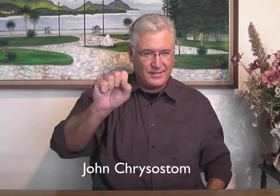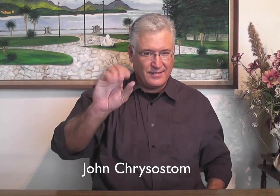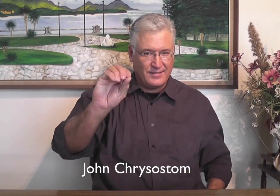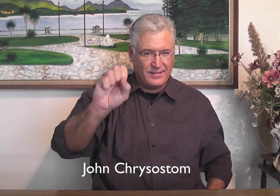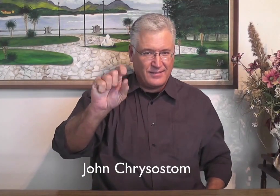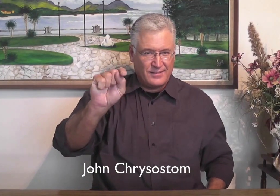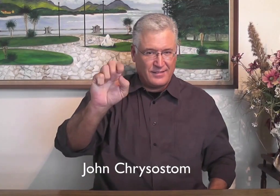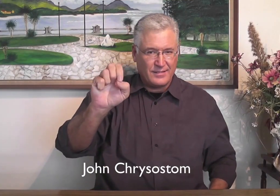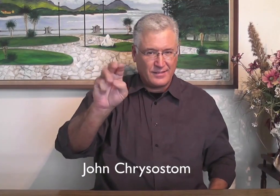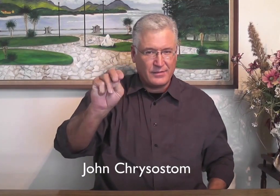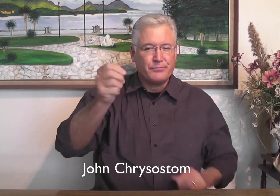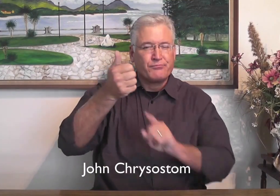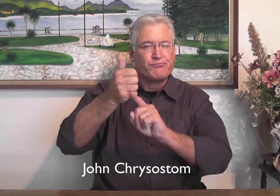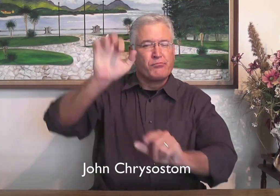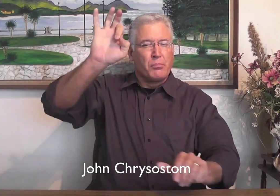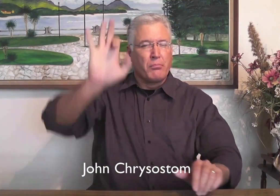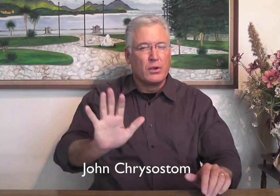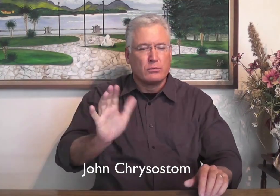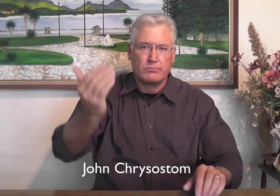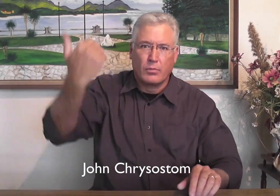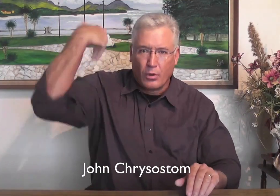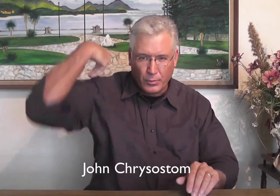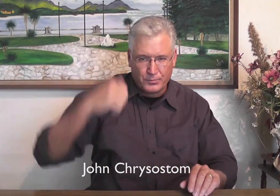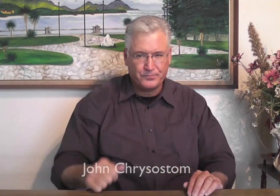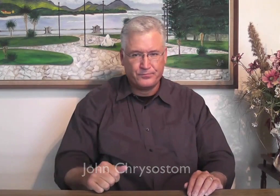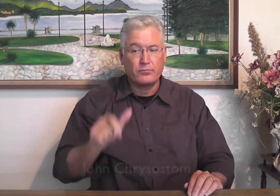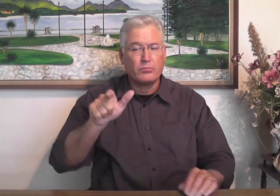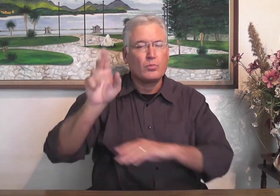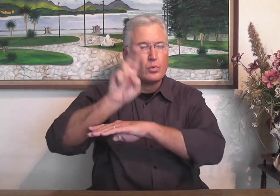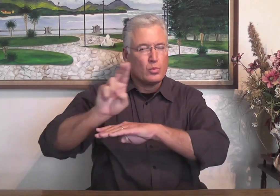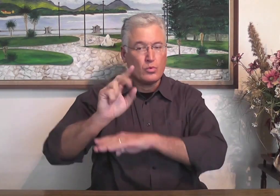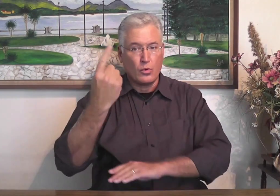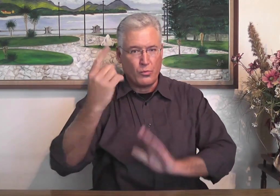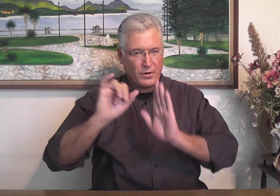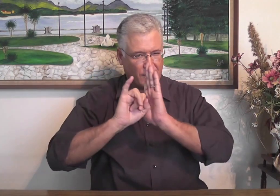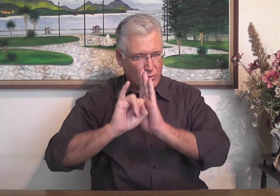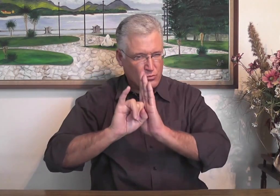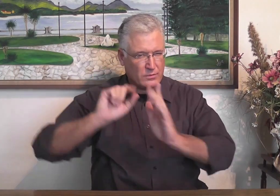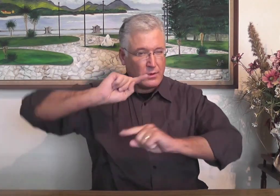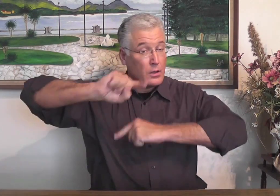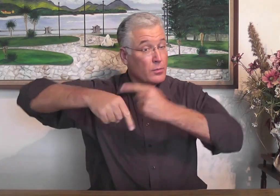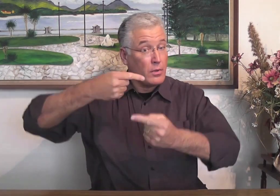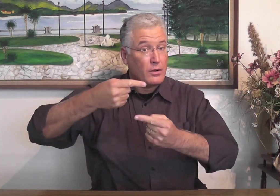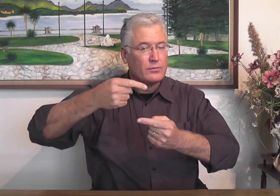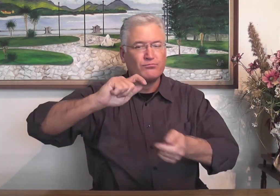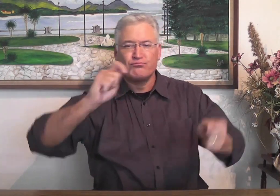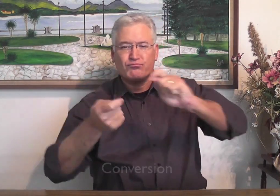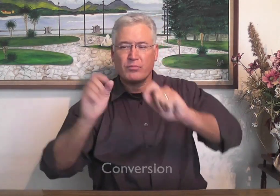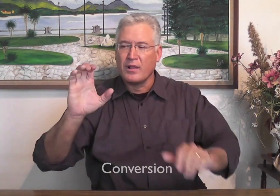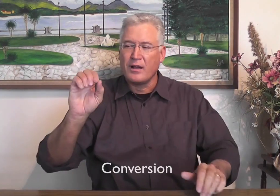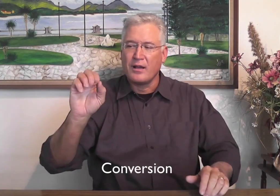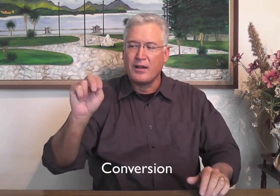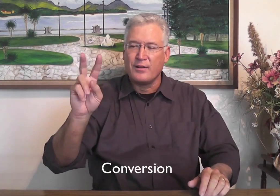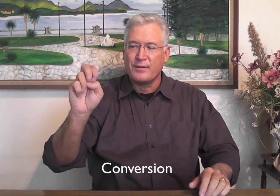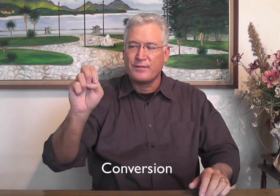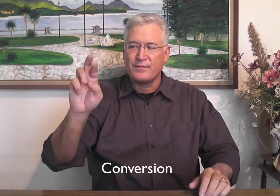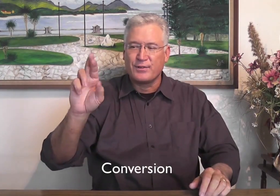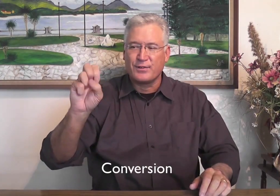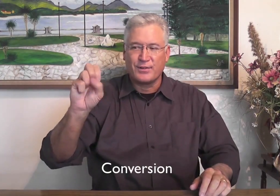John Chrysostom, he was a pastor of long ago, and he used an illustration about